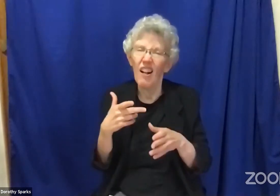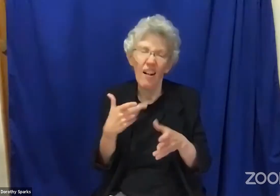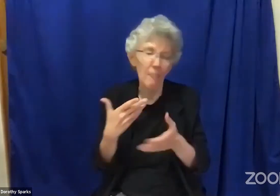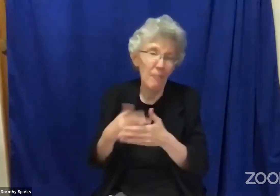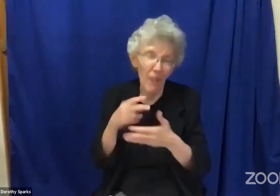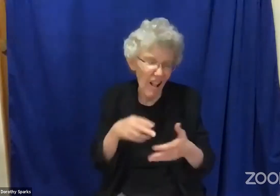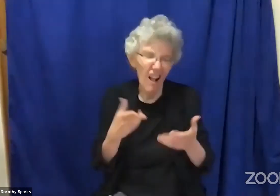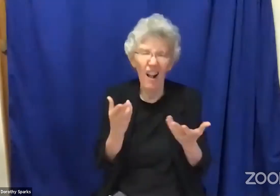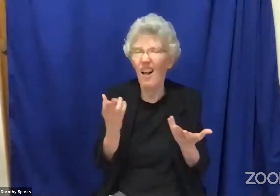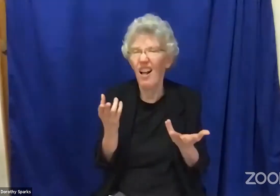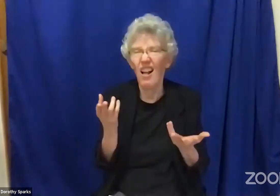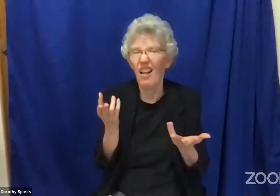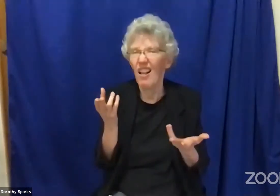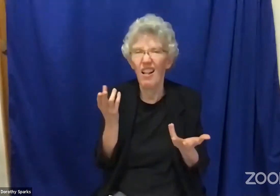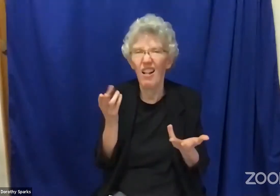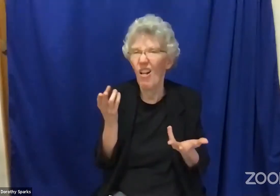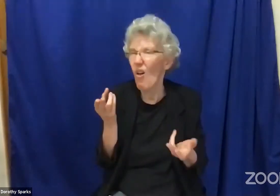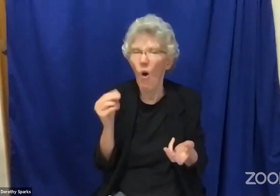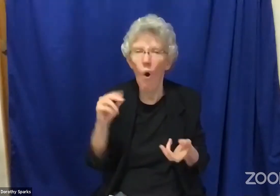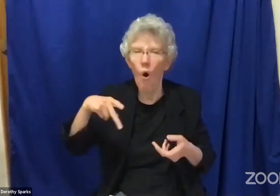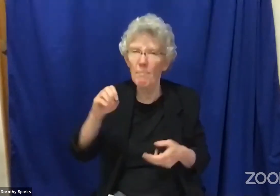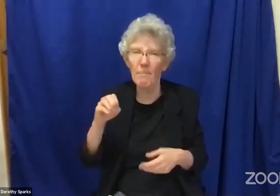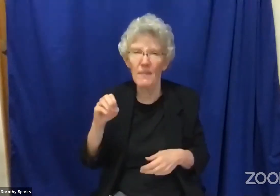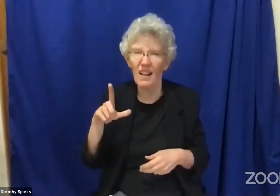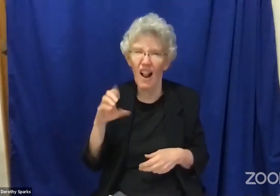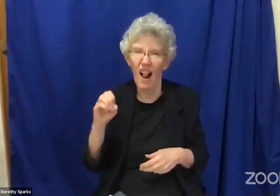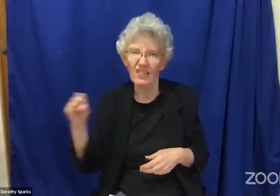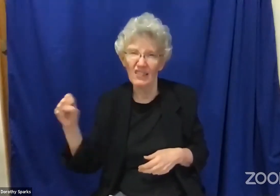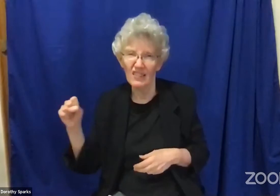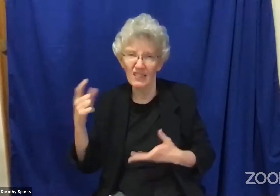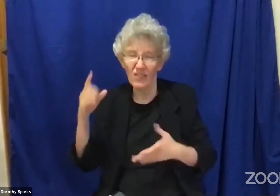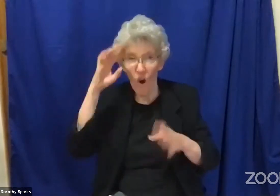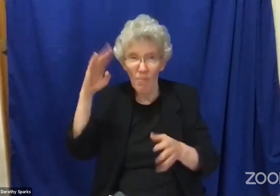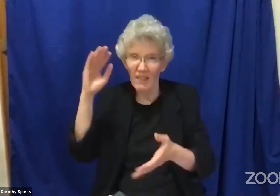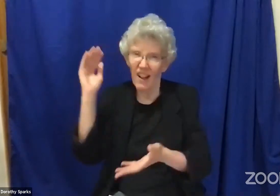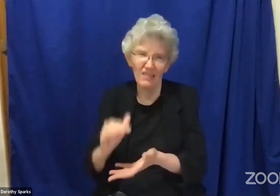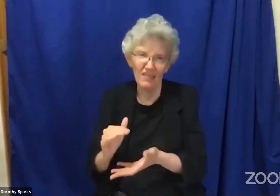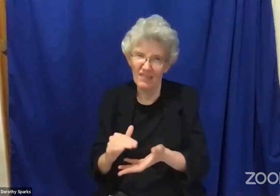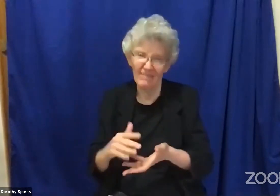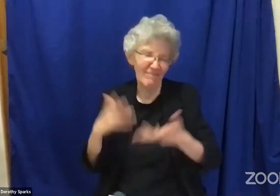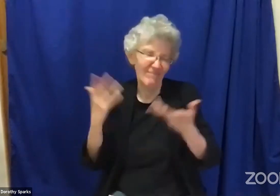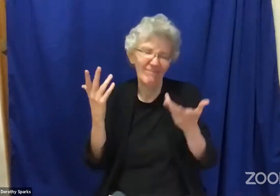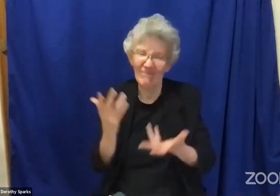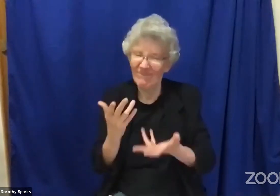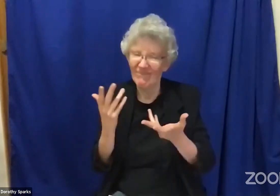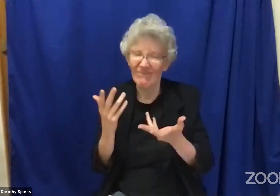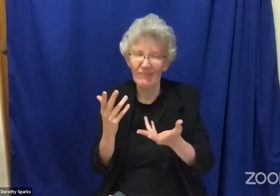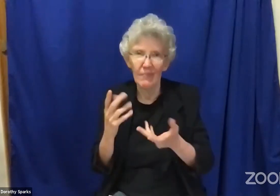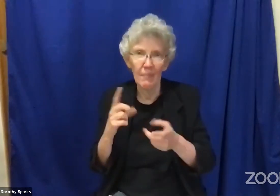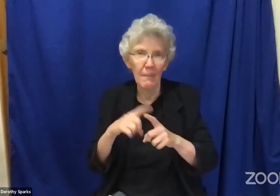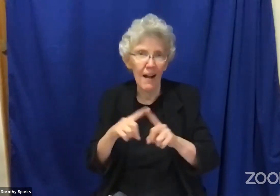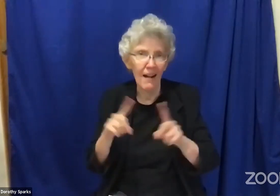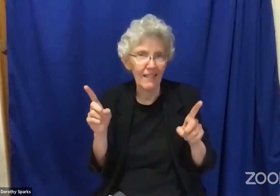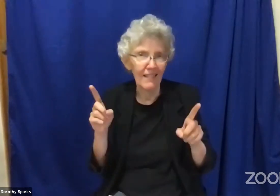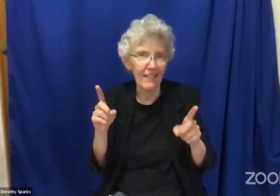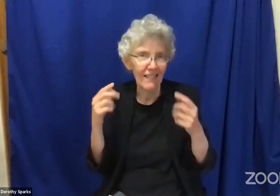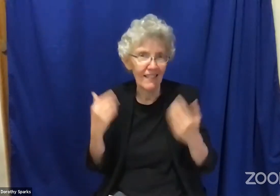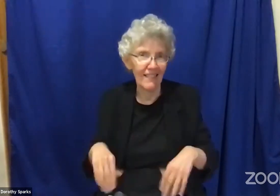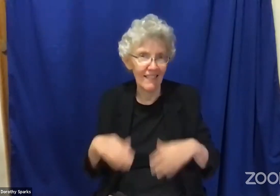And of course people looked upon him and took pity and felt that he probably had no hope in his life.